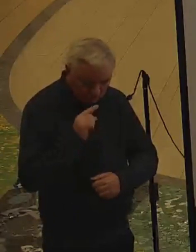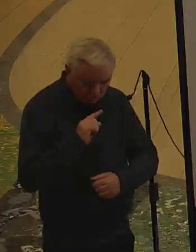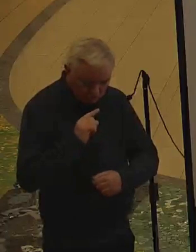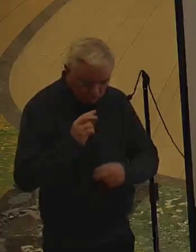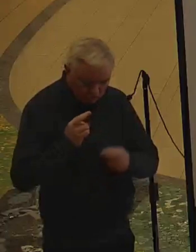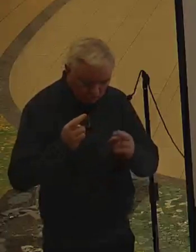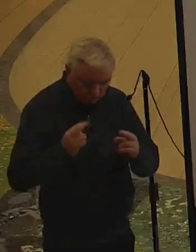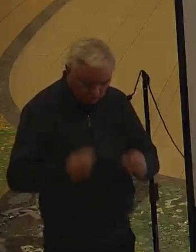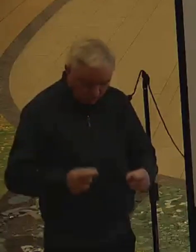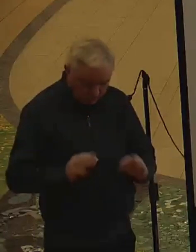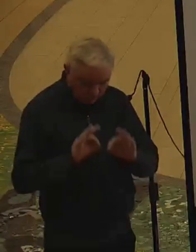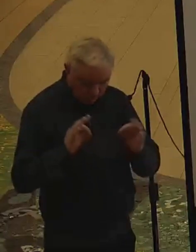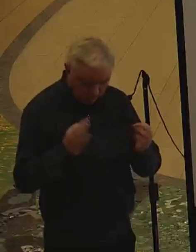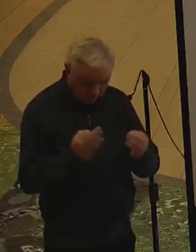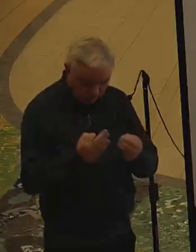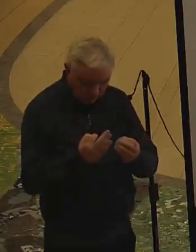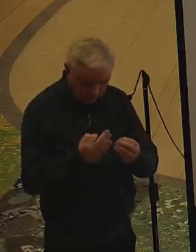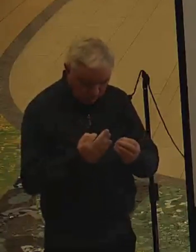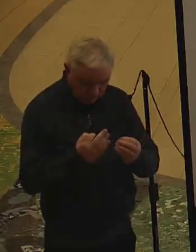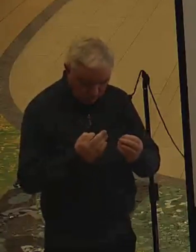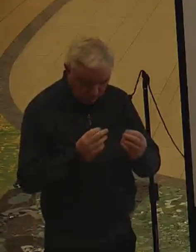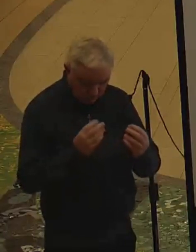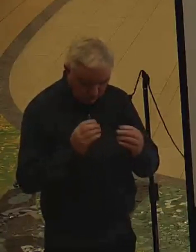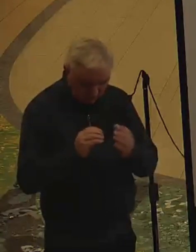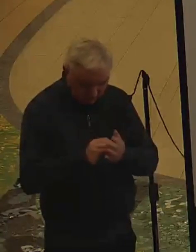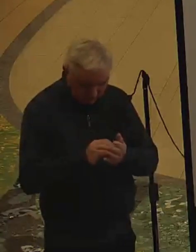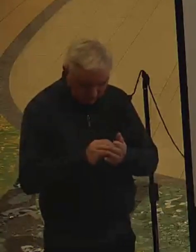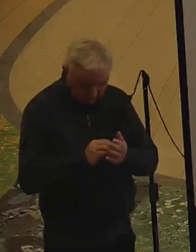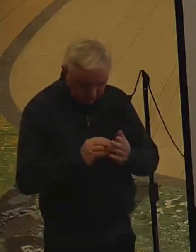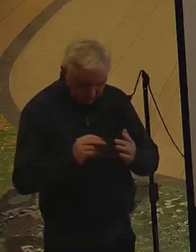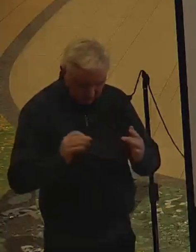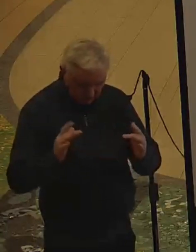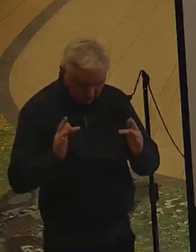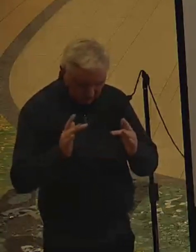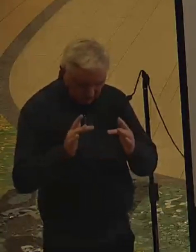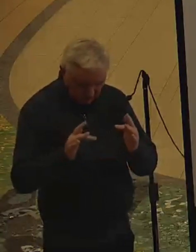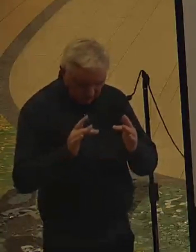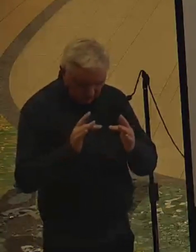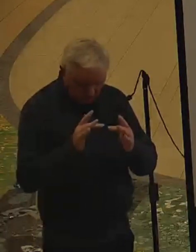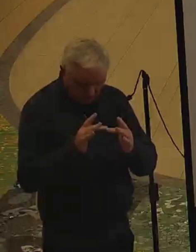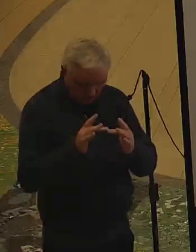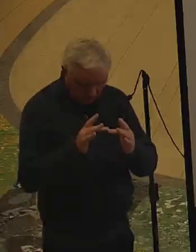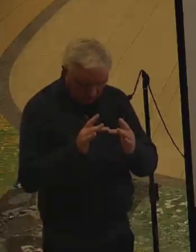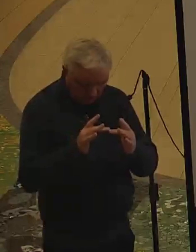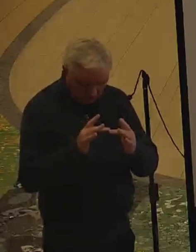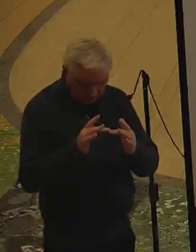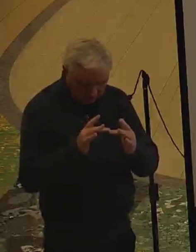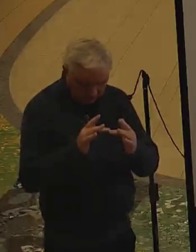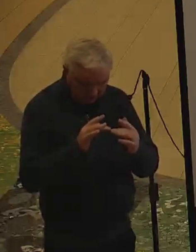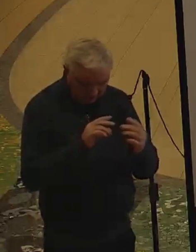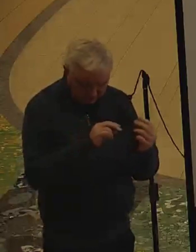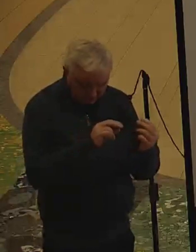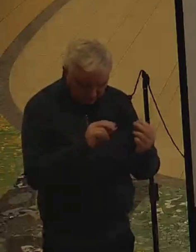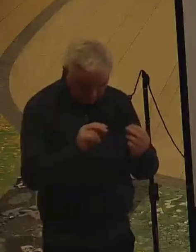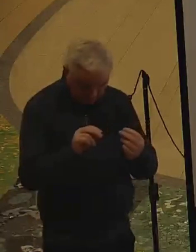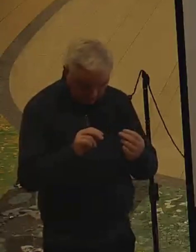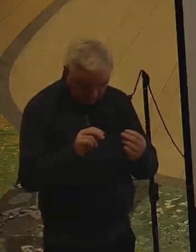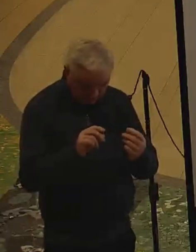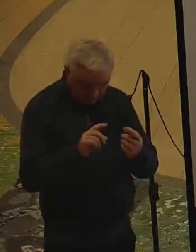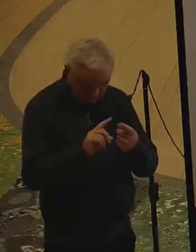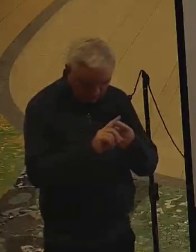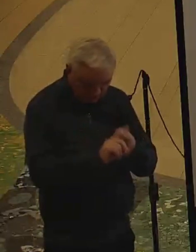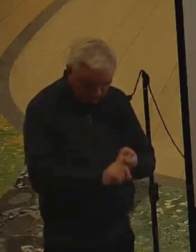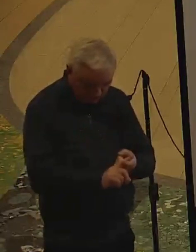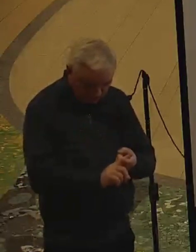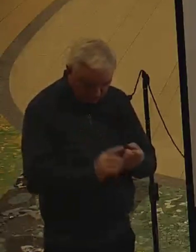Human rights groups are having online discussions